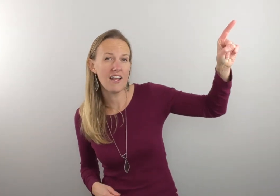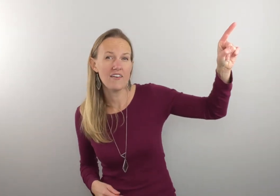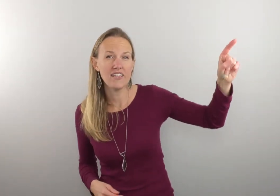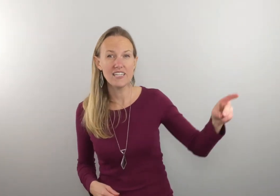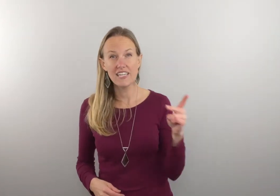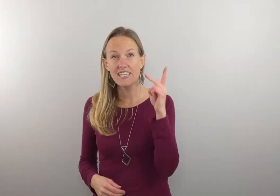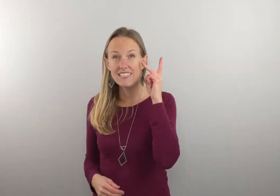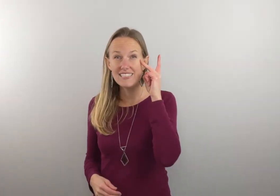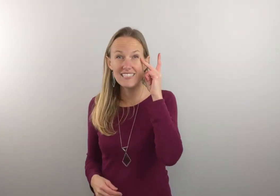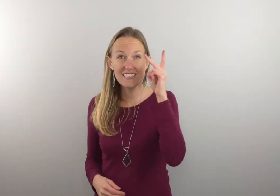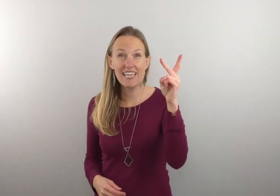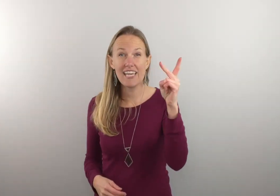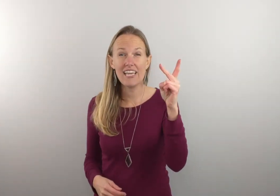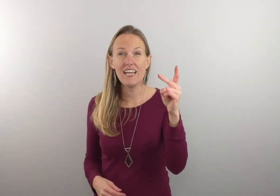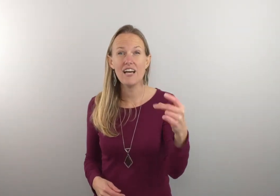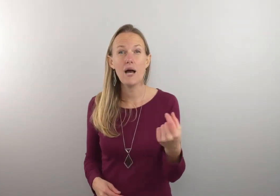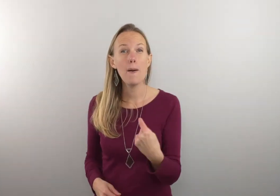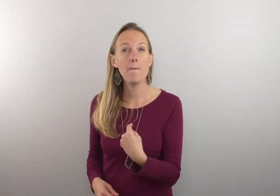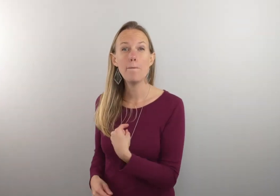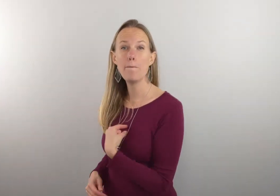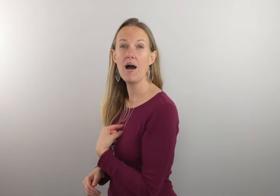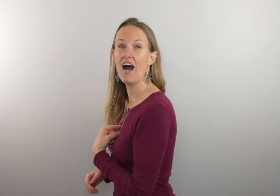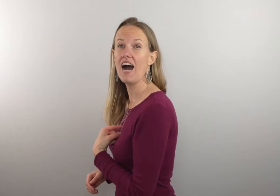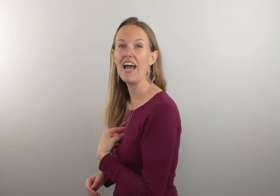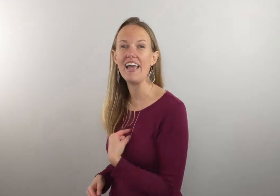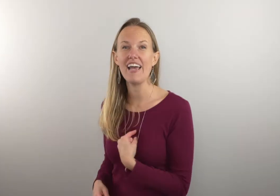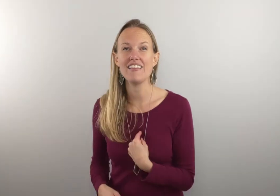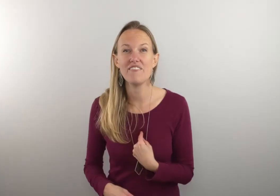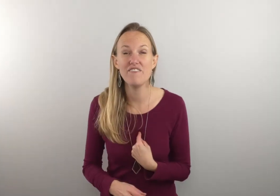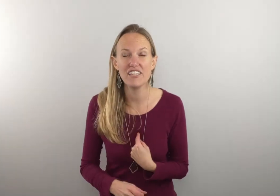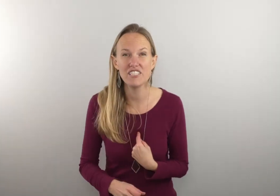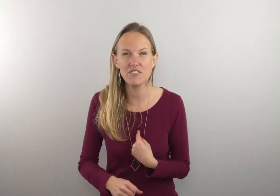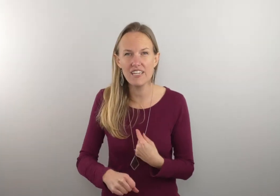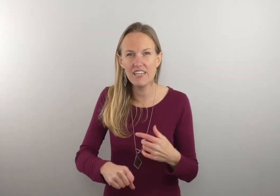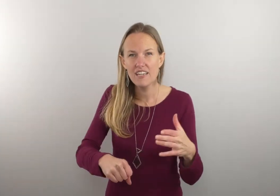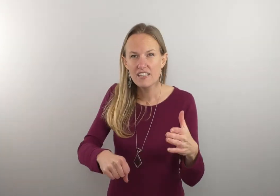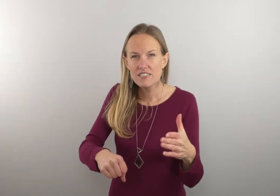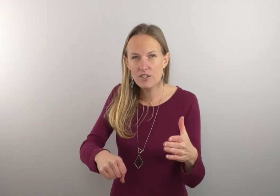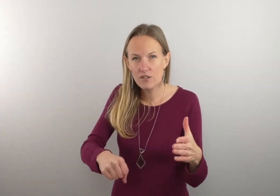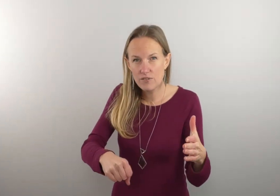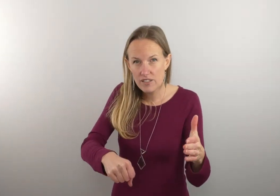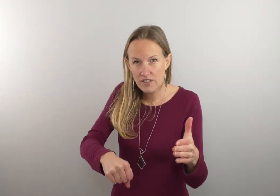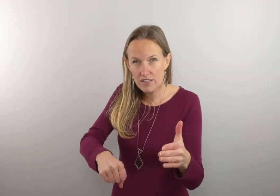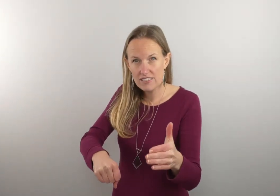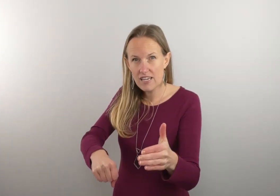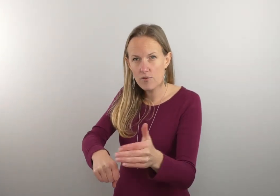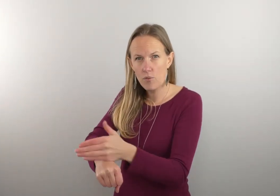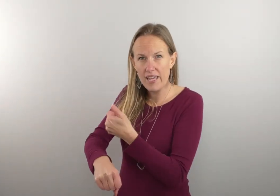heaven see my and then victory so you're gonna sign win